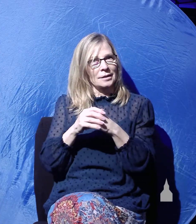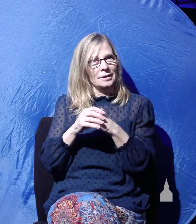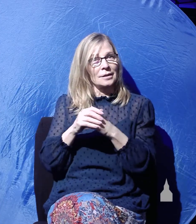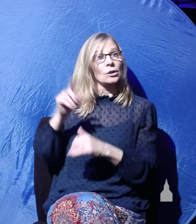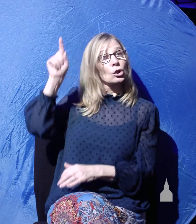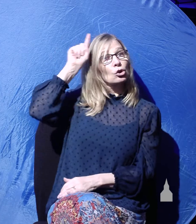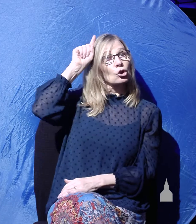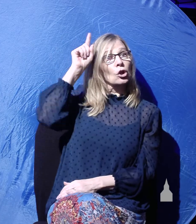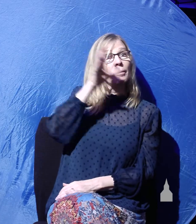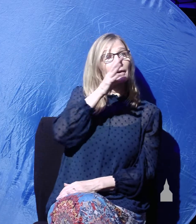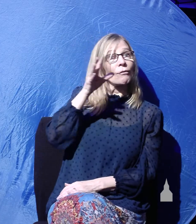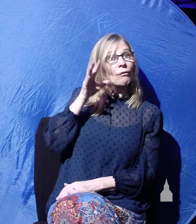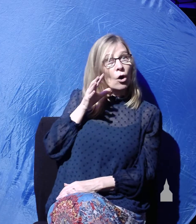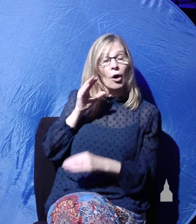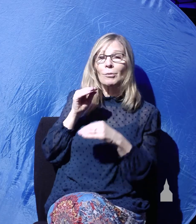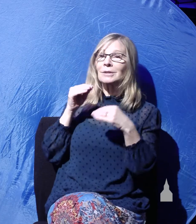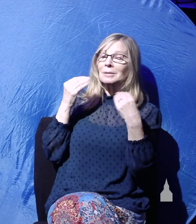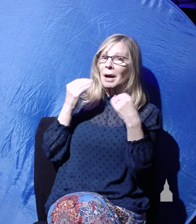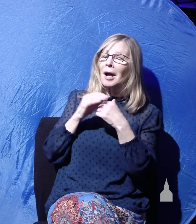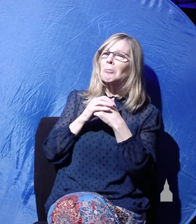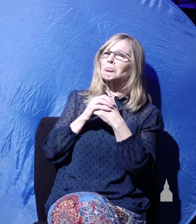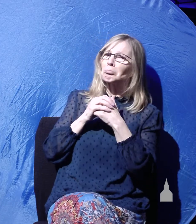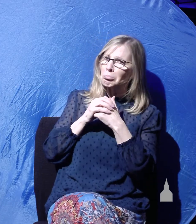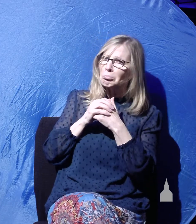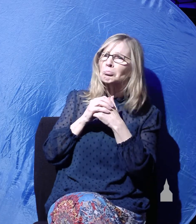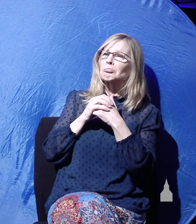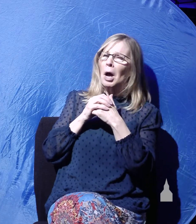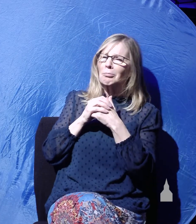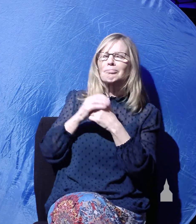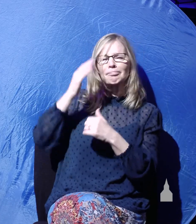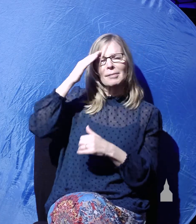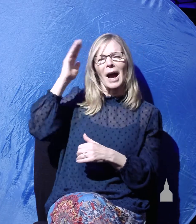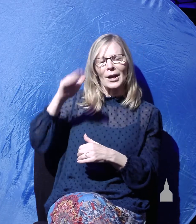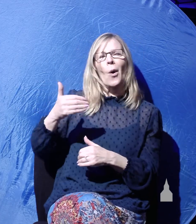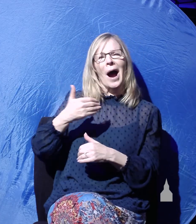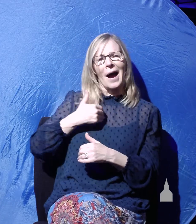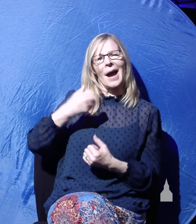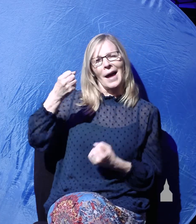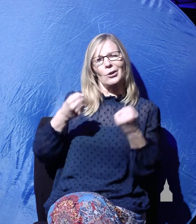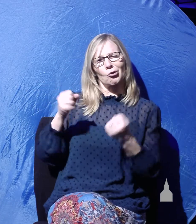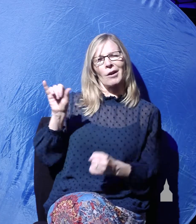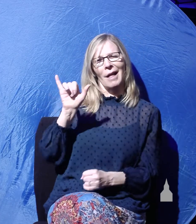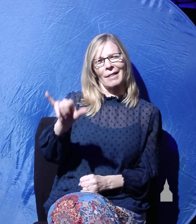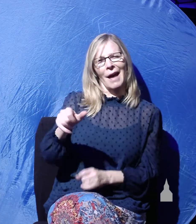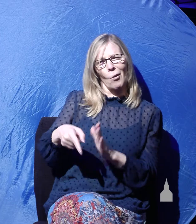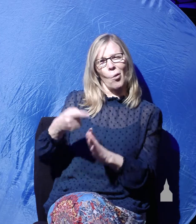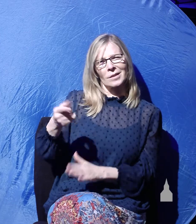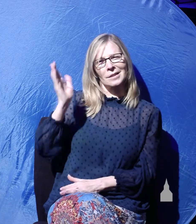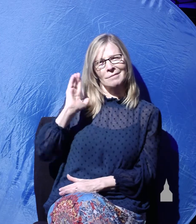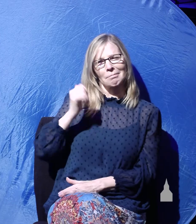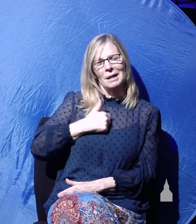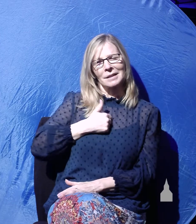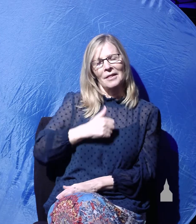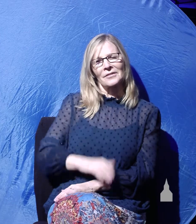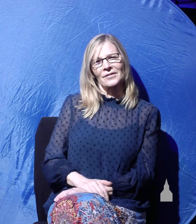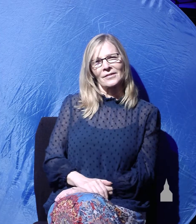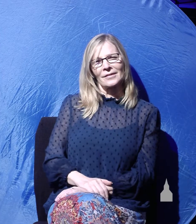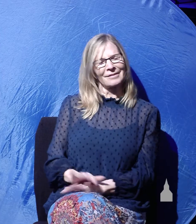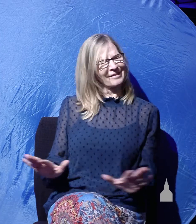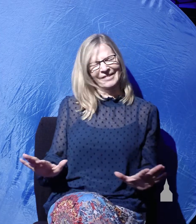smiled, he nodded his head, and he said, oh, I know, I had a pickup truck like that once myself. So, you